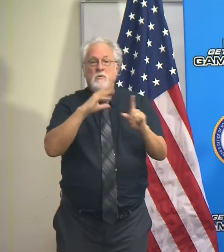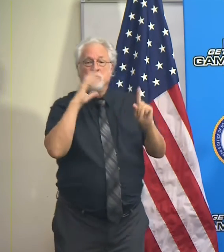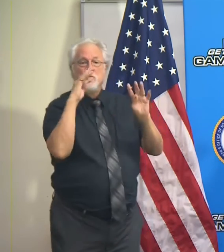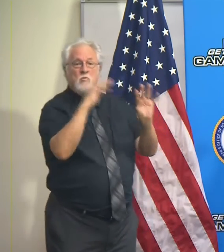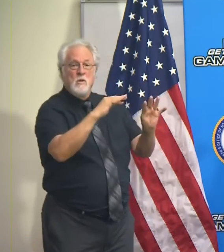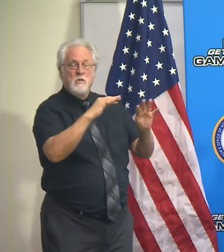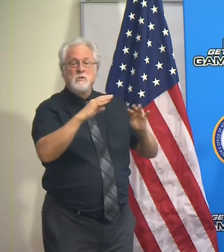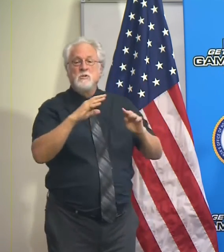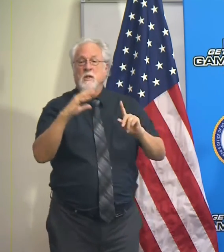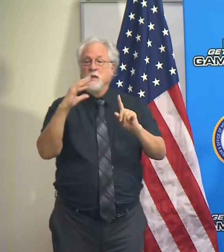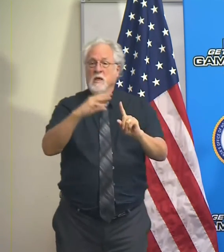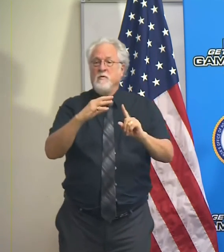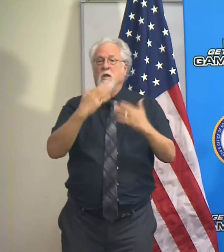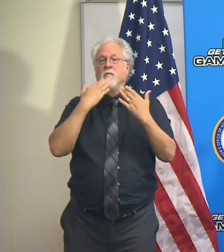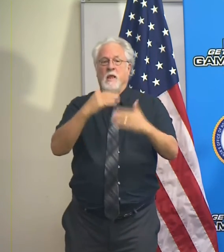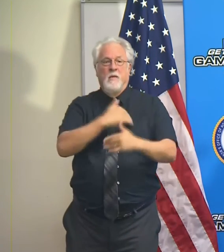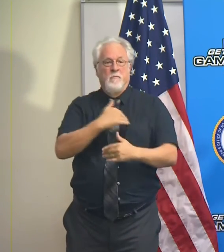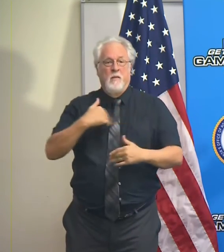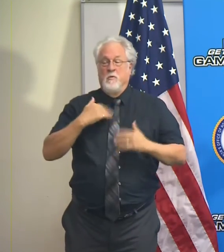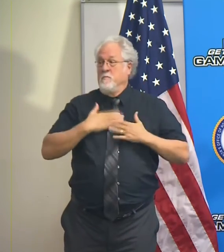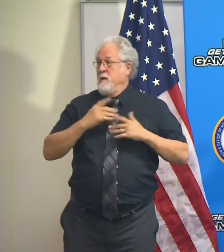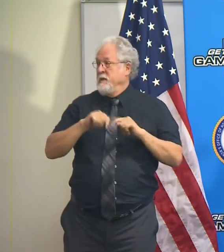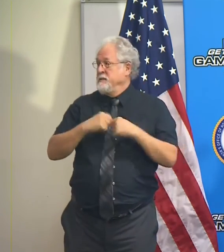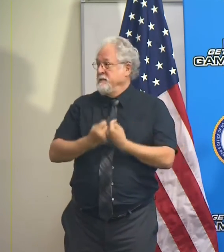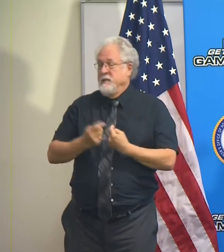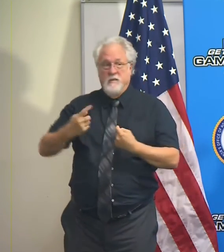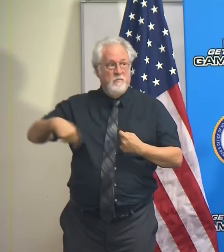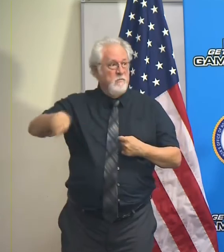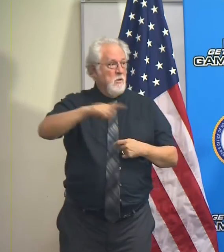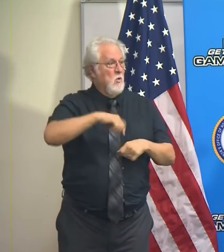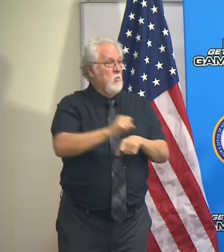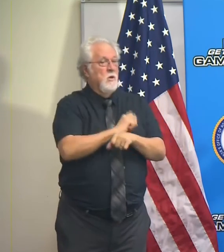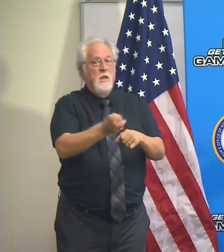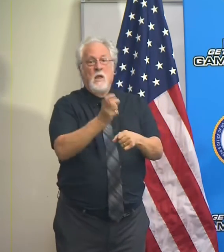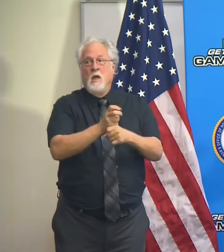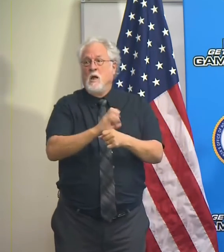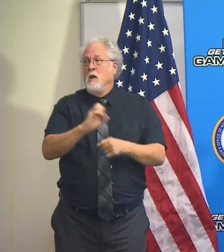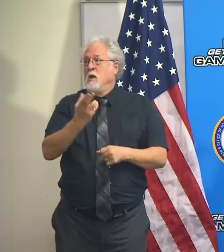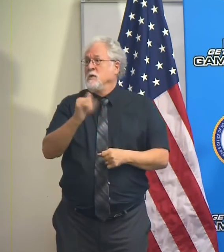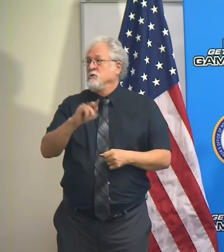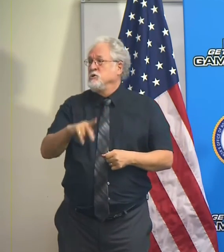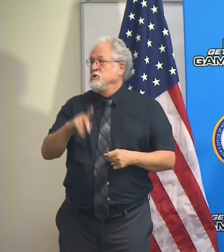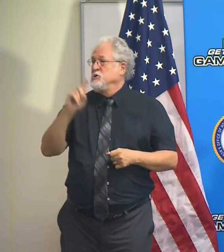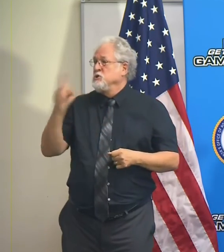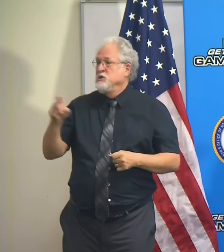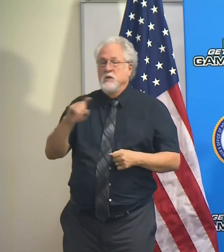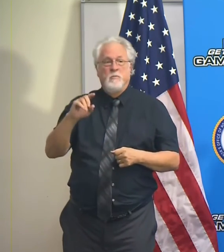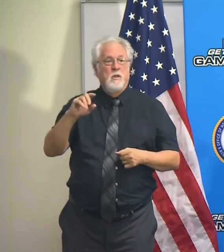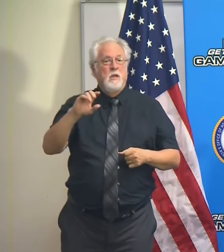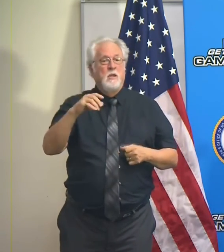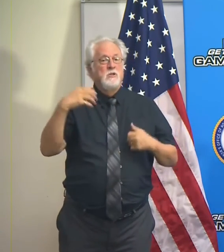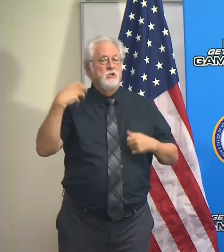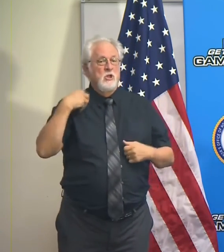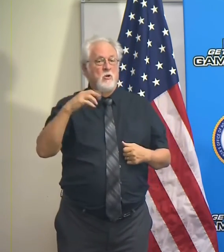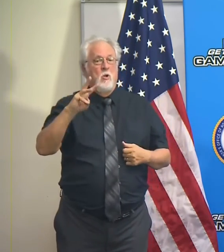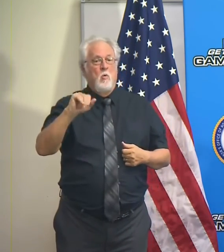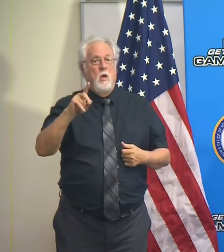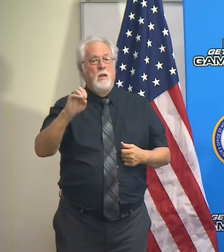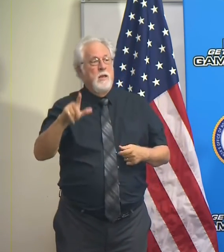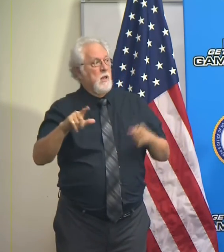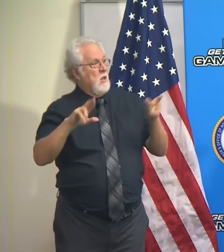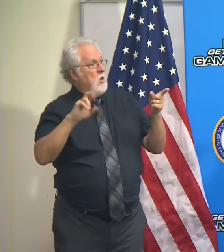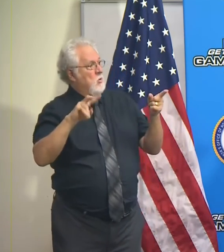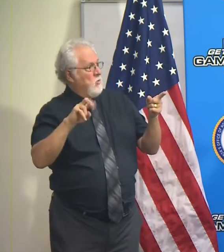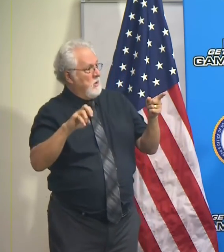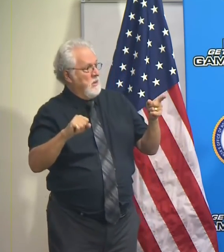to to cover this. And I want to thank all the members of my team who've been working so hard. Chip Klein, General Waddell, Colonel Reeves.